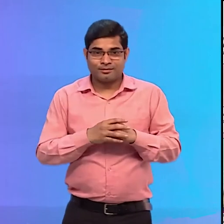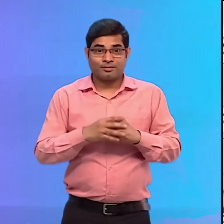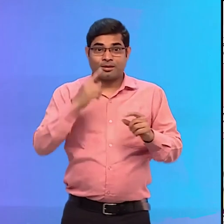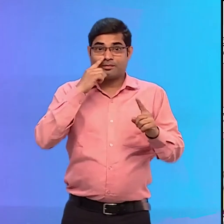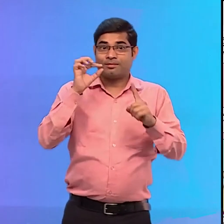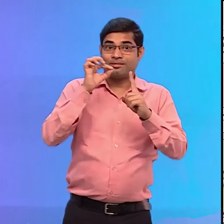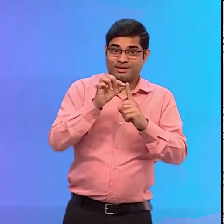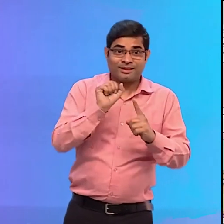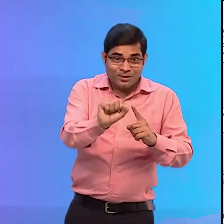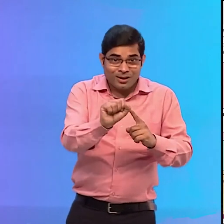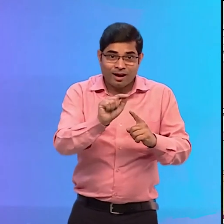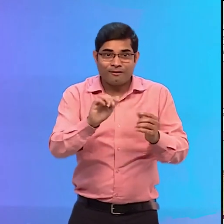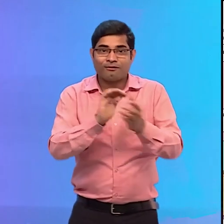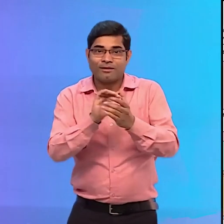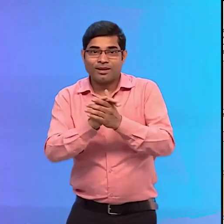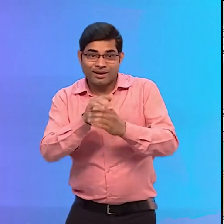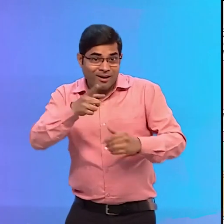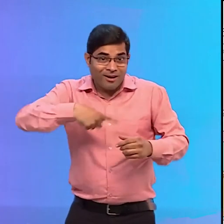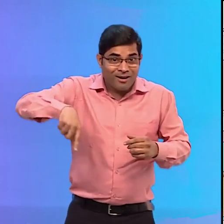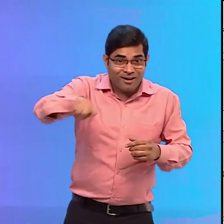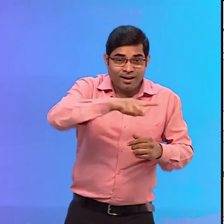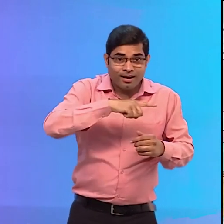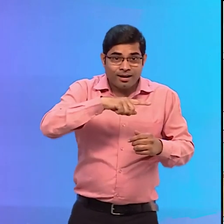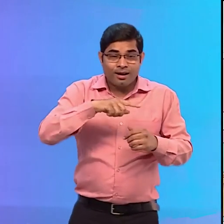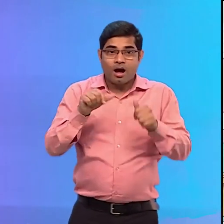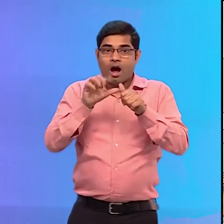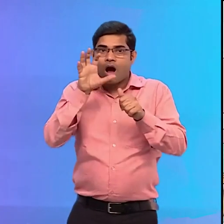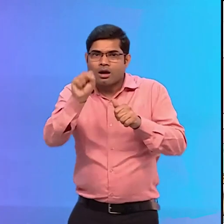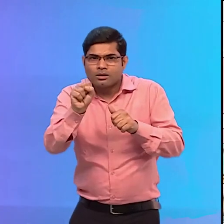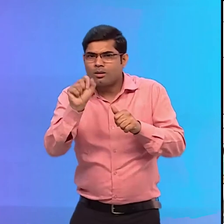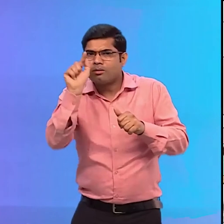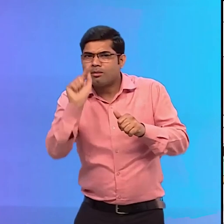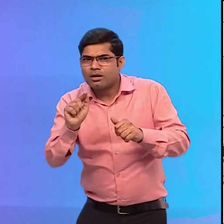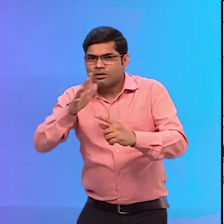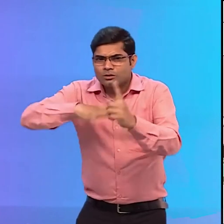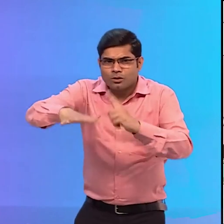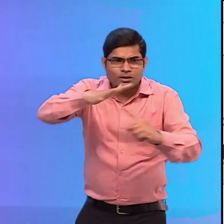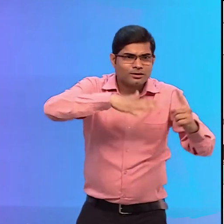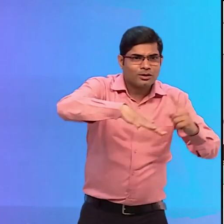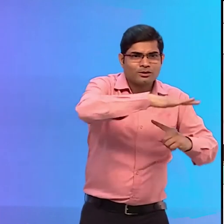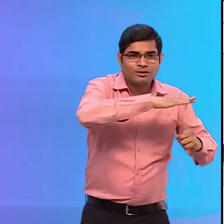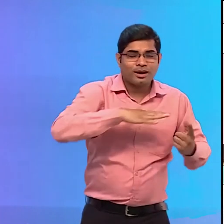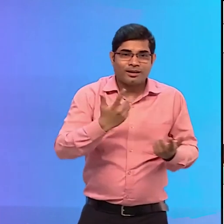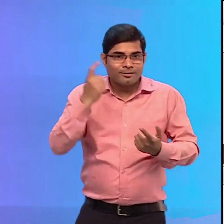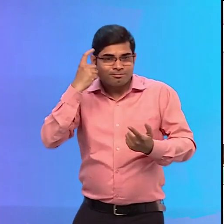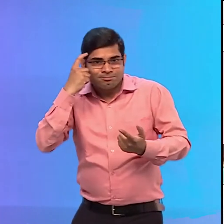Priya and her friends had already begun To plan their missions To make their surroundings